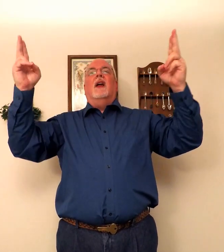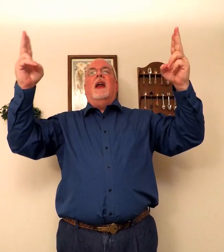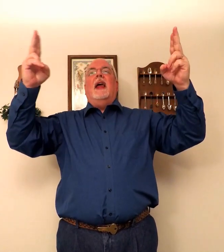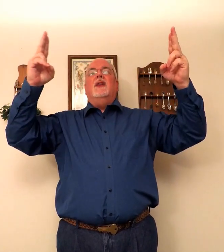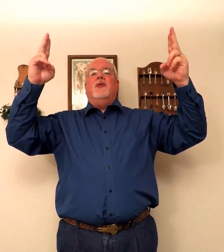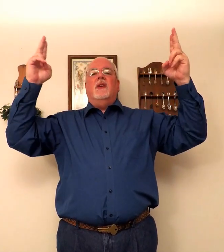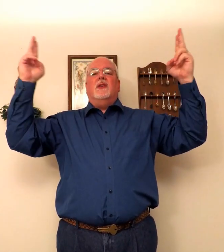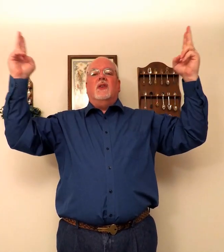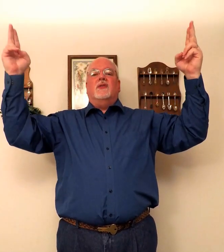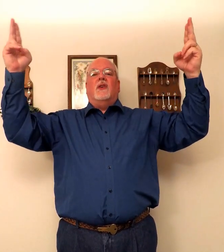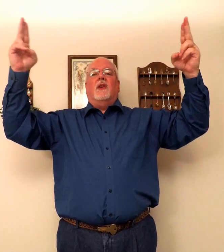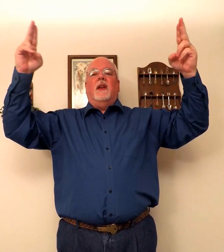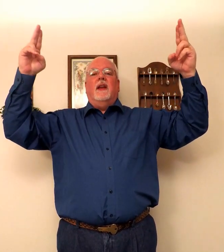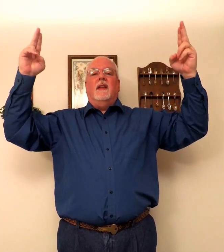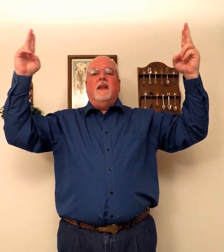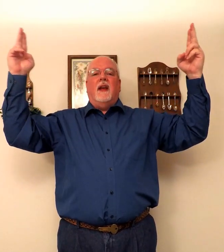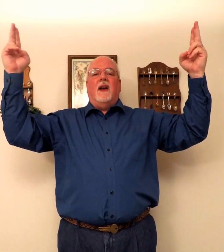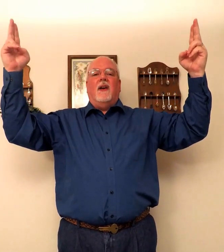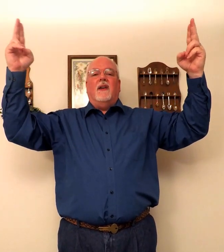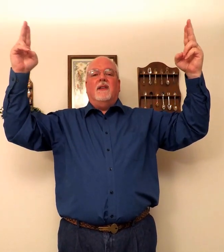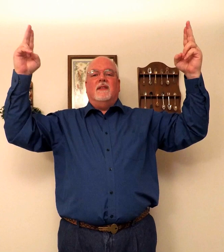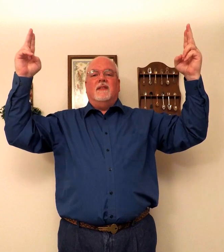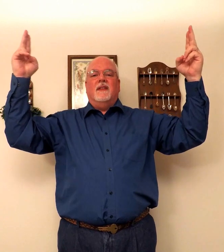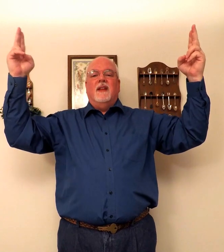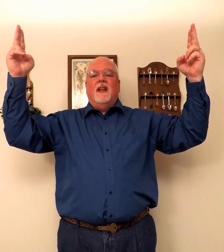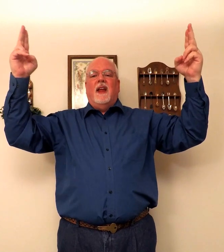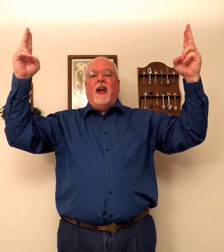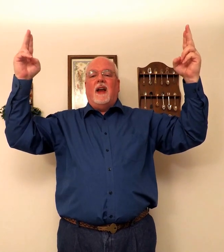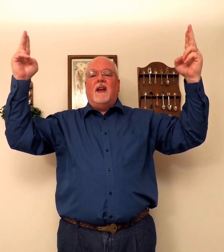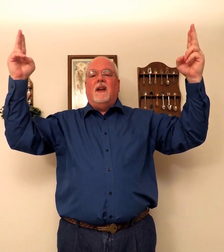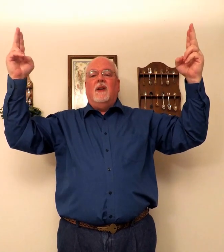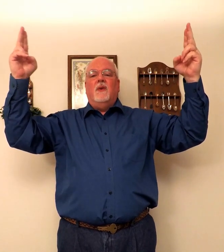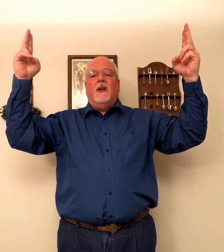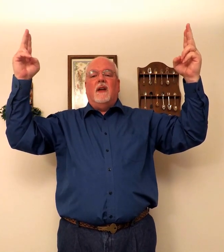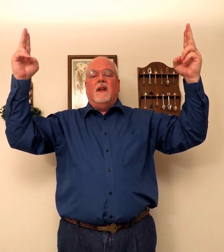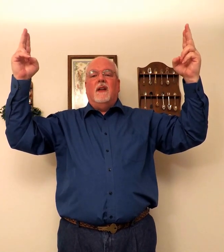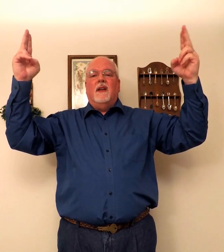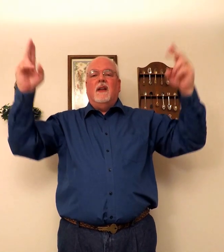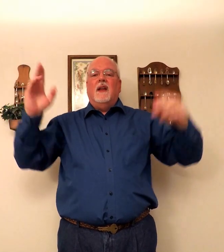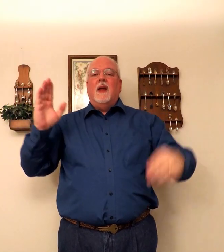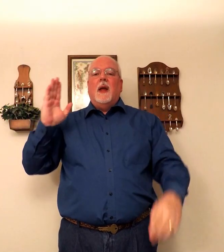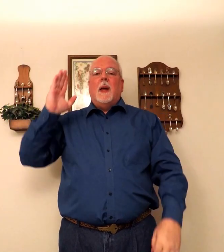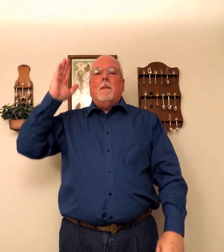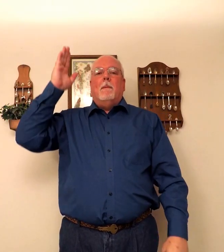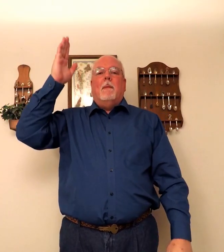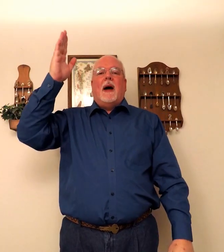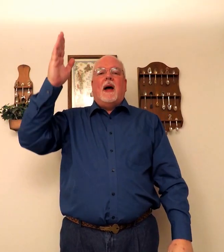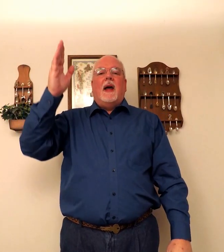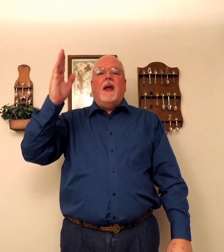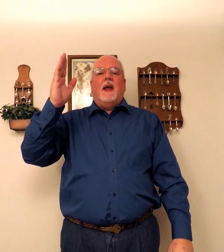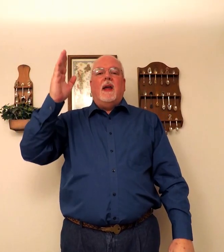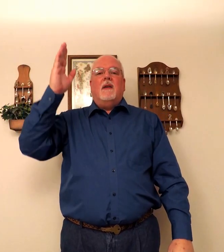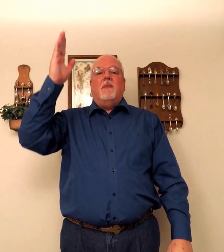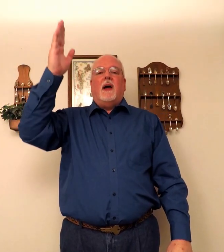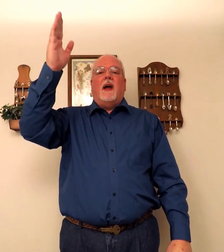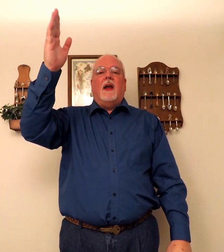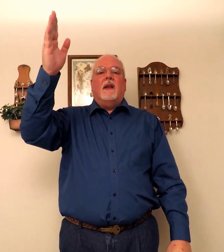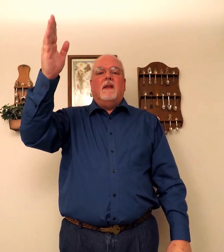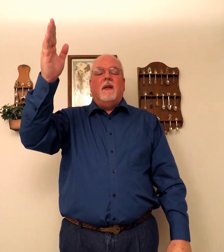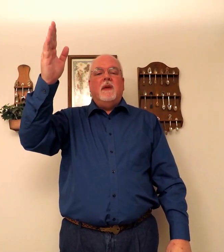H's circling in the air. Hallelujah. By and by. It